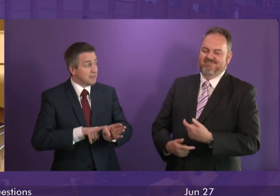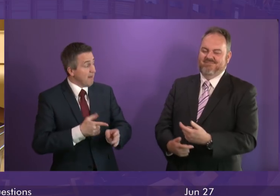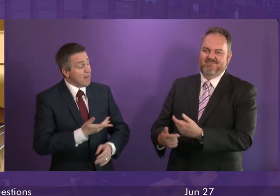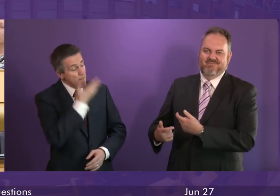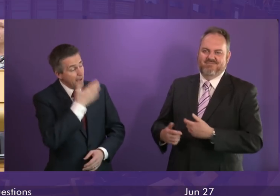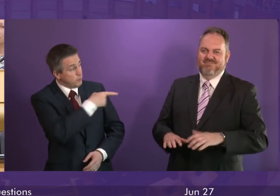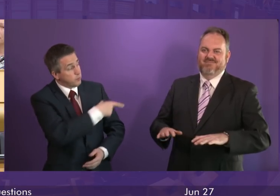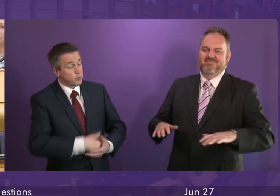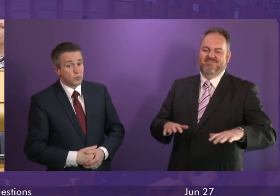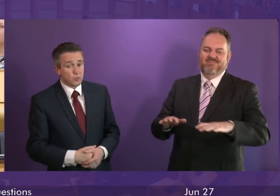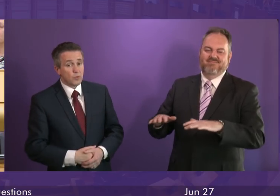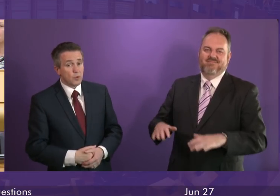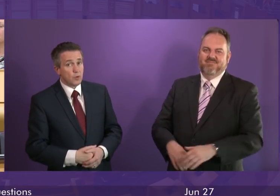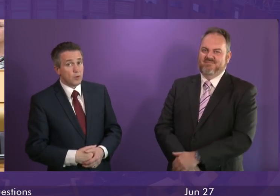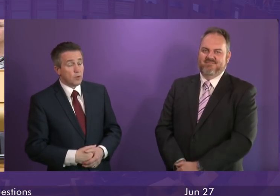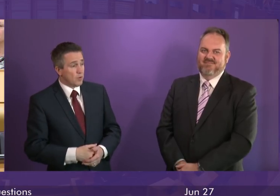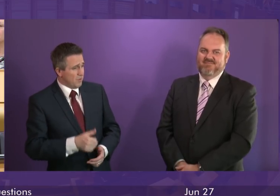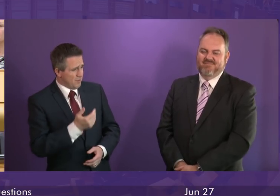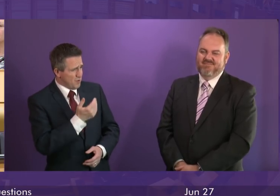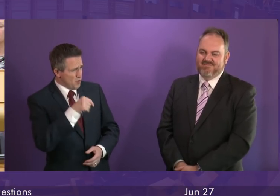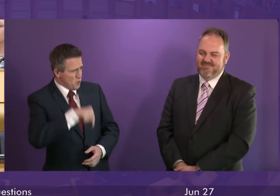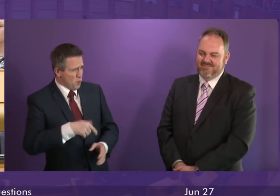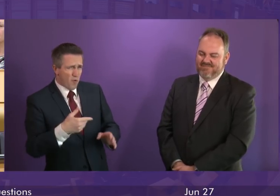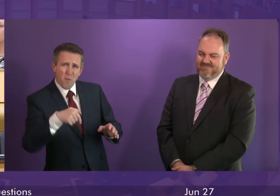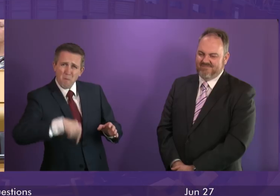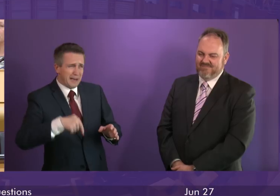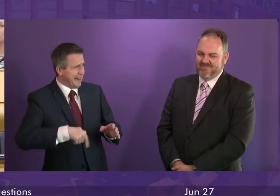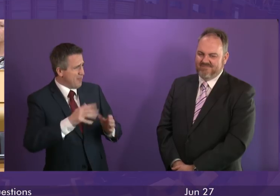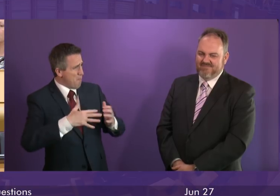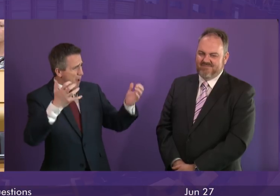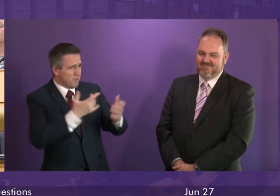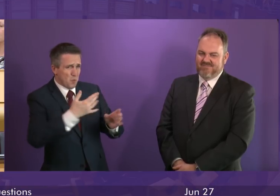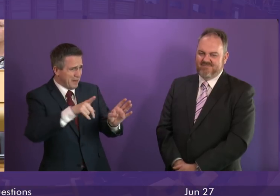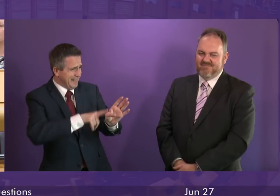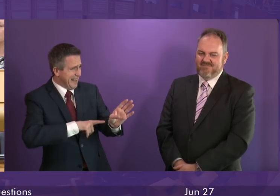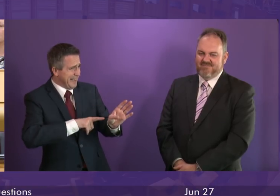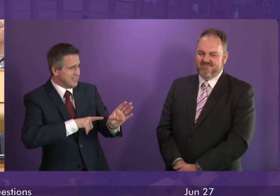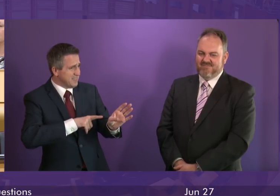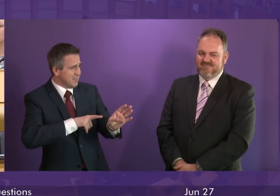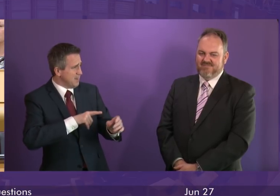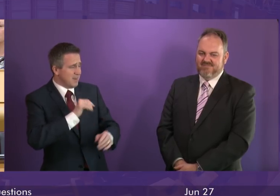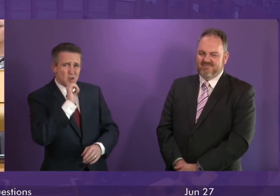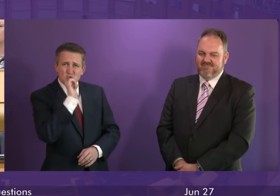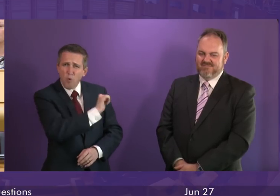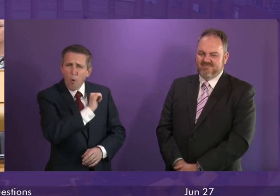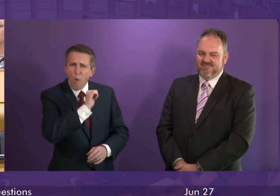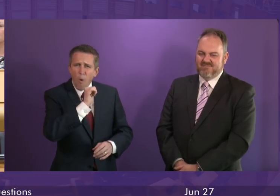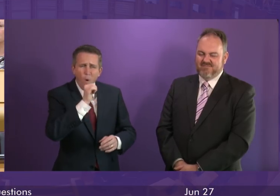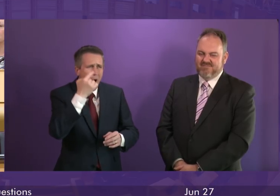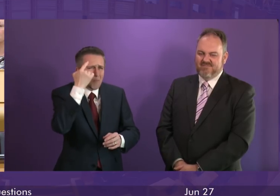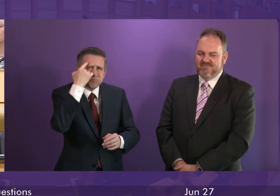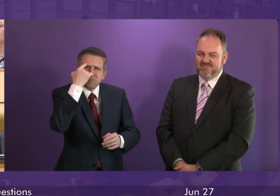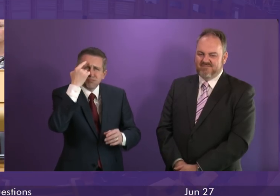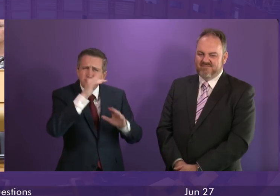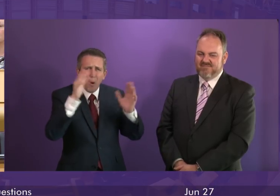After so many years in this Parliament that he doesn't even have a basic grasp of the